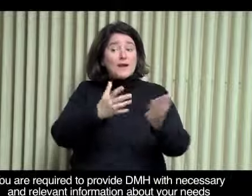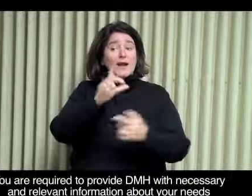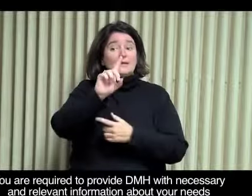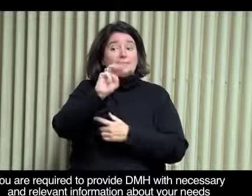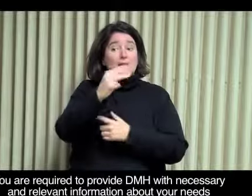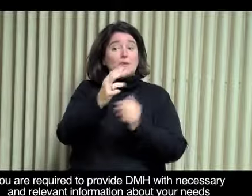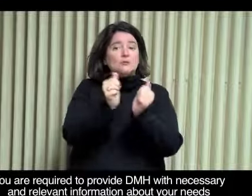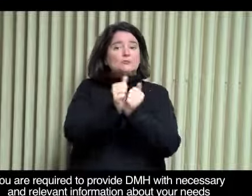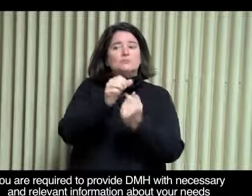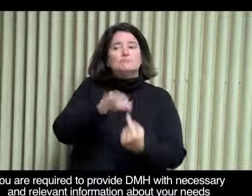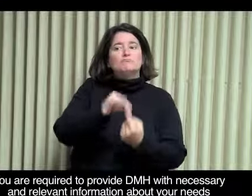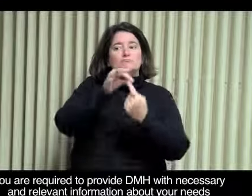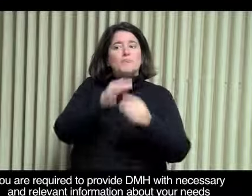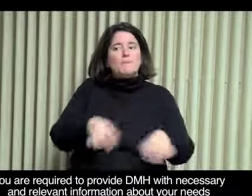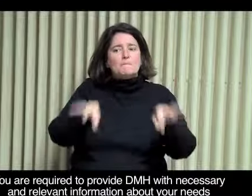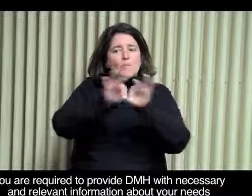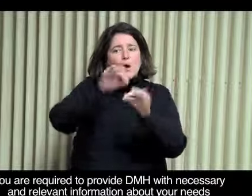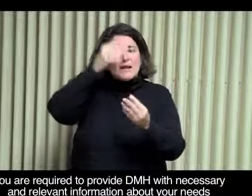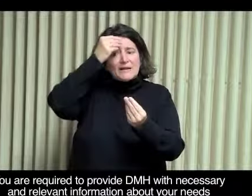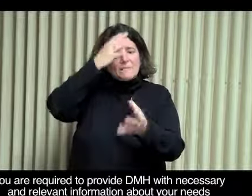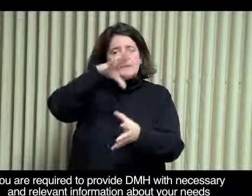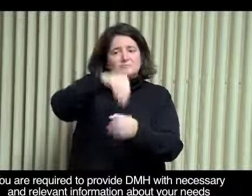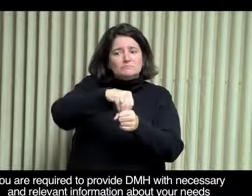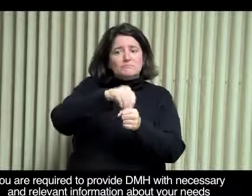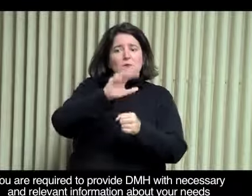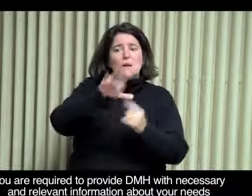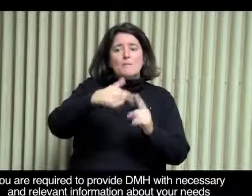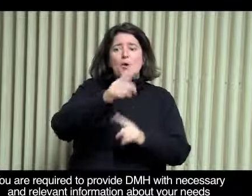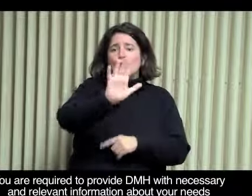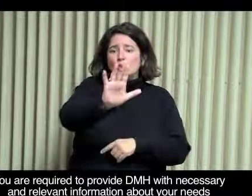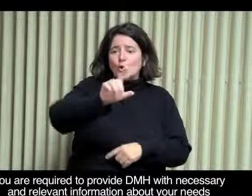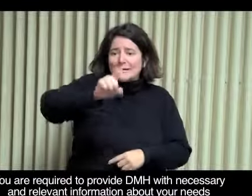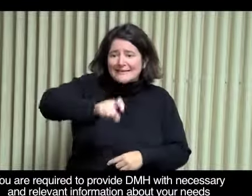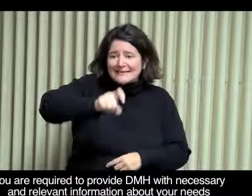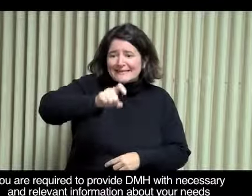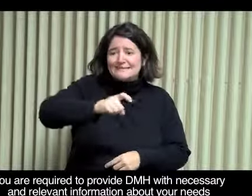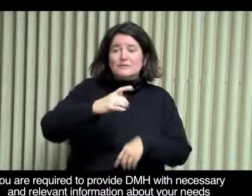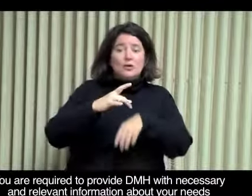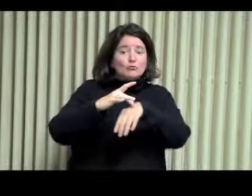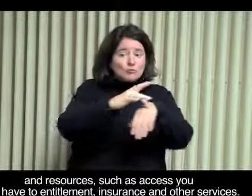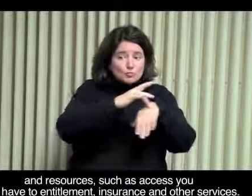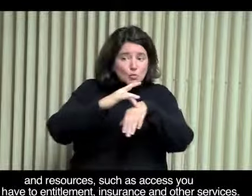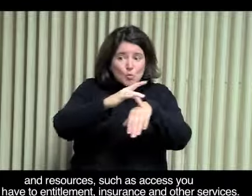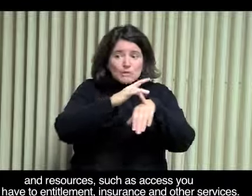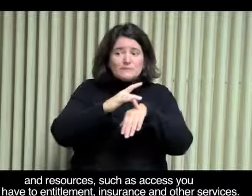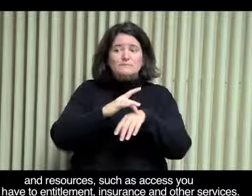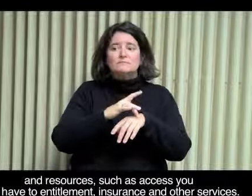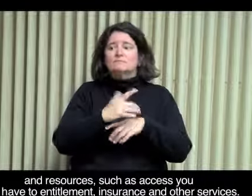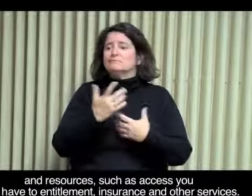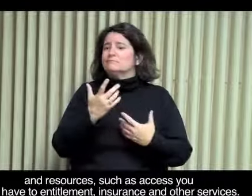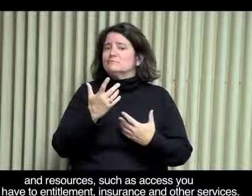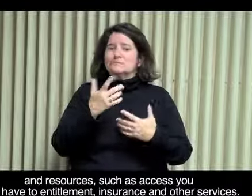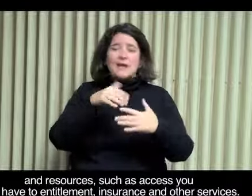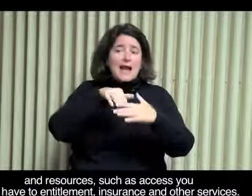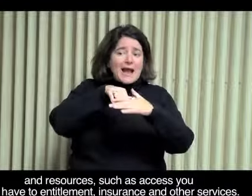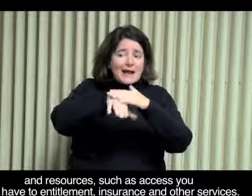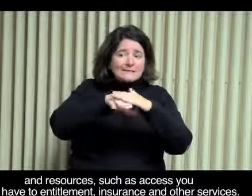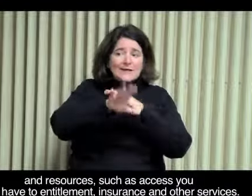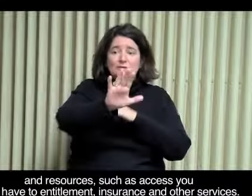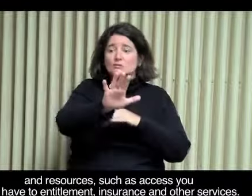required to provide DMH with necessary and relevant information about your needs and resources, such as access you may have